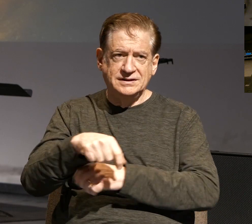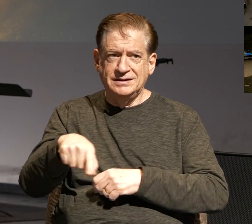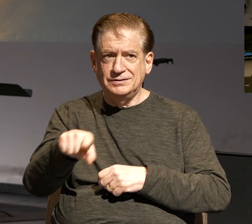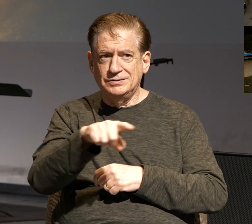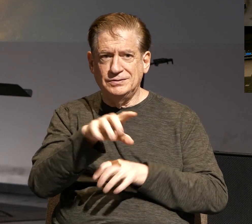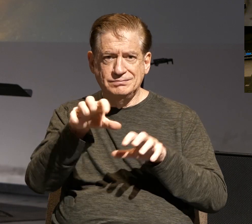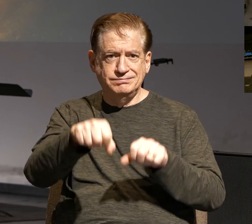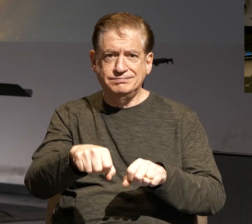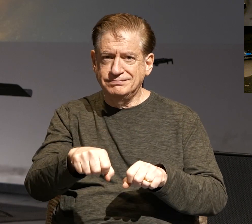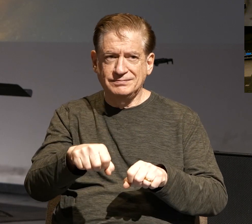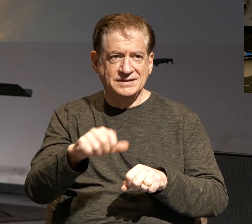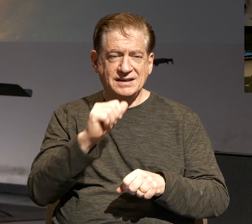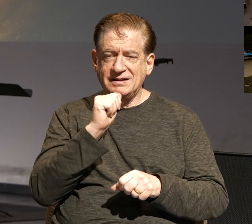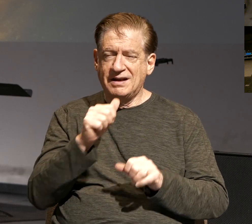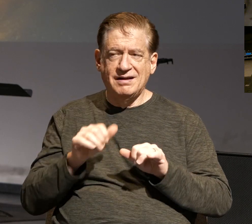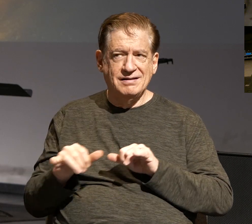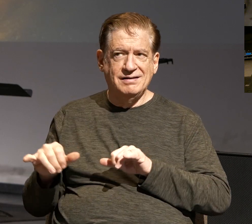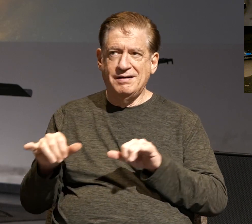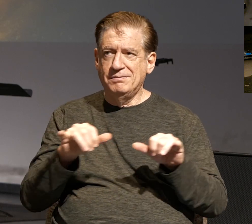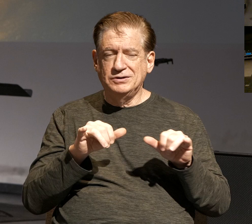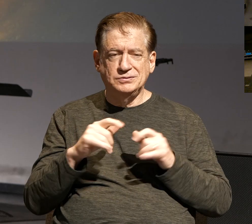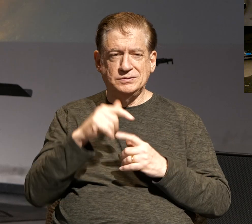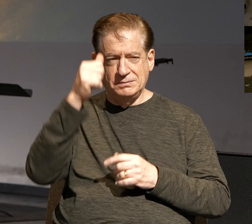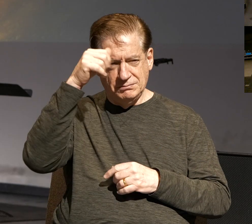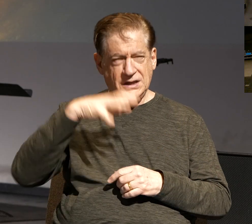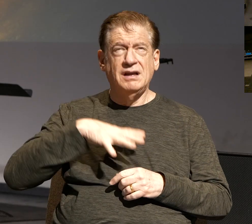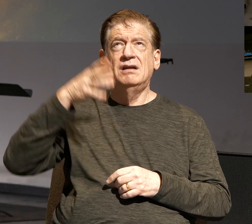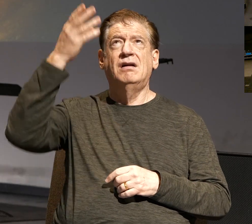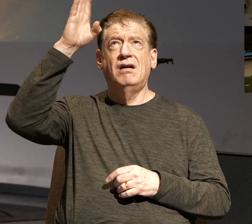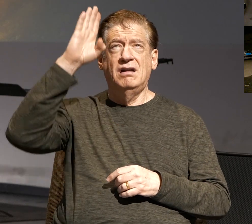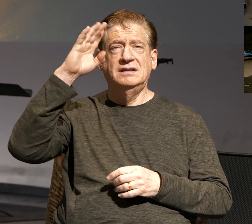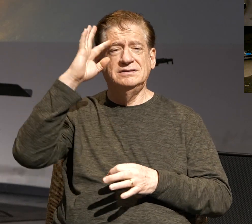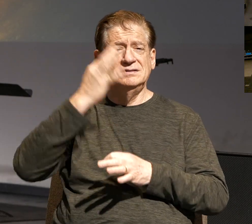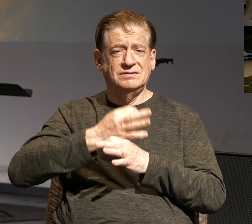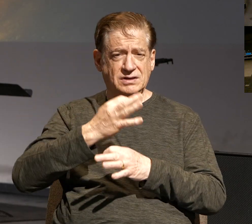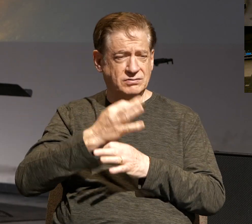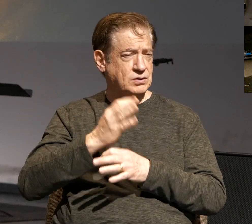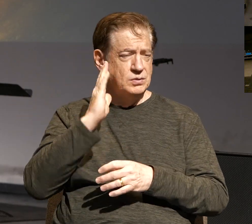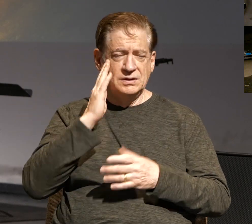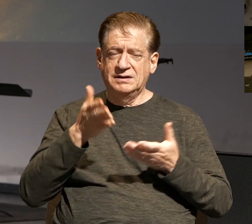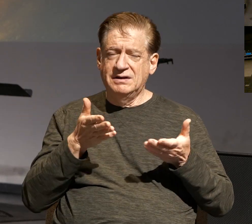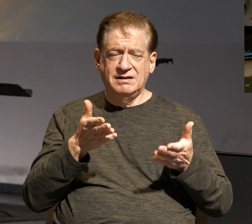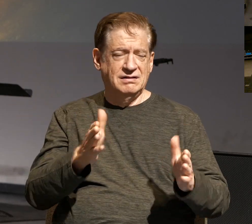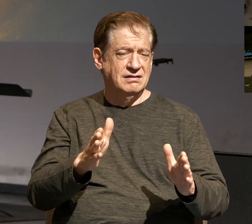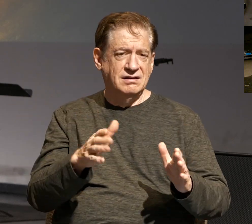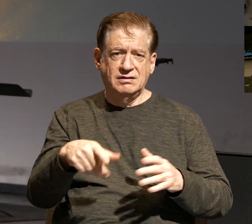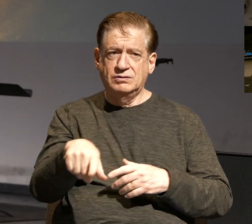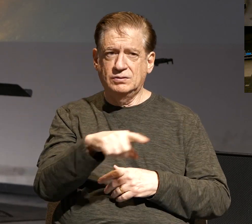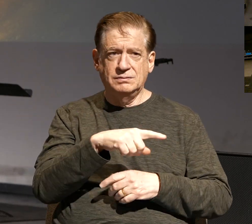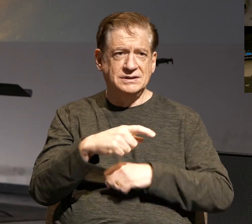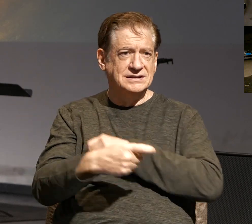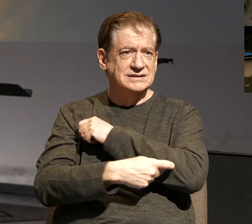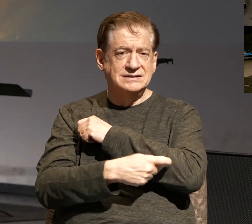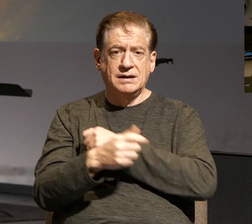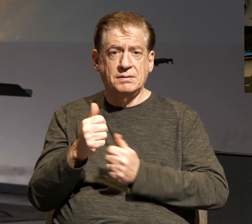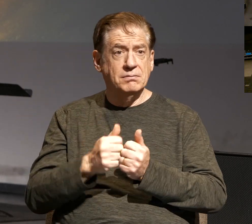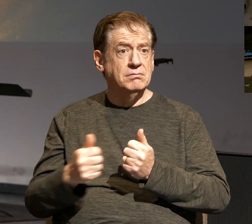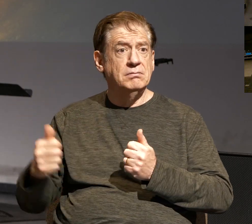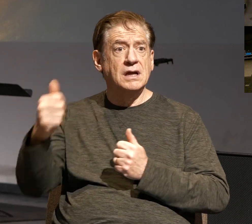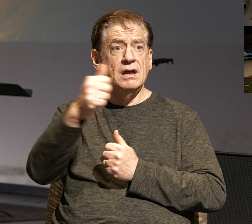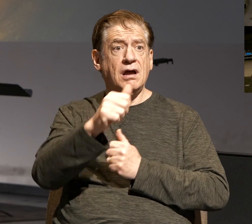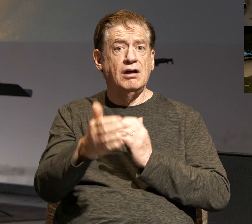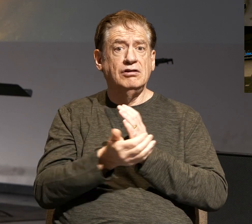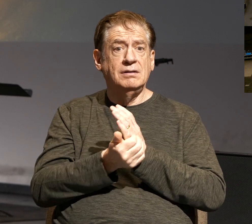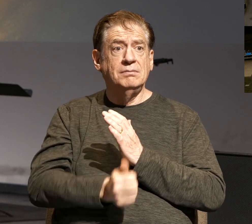not common to man. God is faithful, and he will not let you be tempted beyond your ability. But